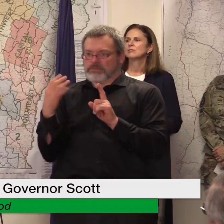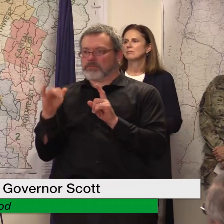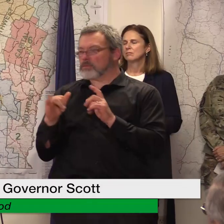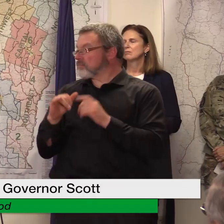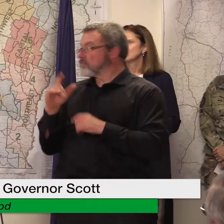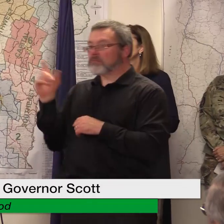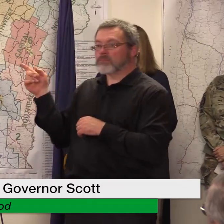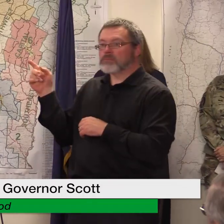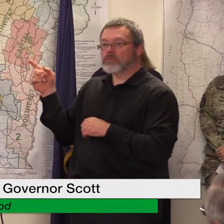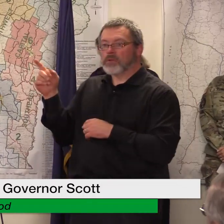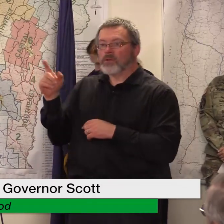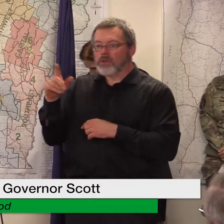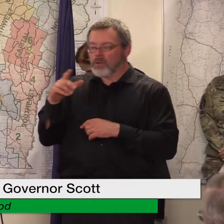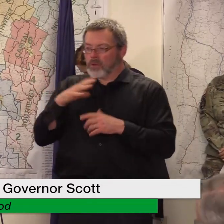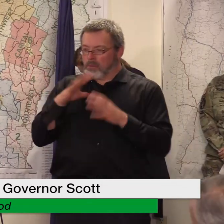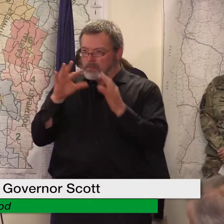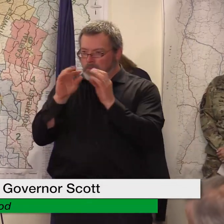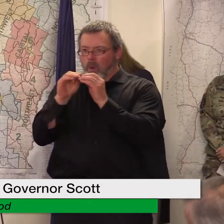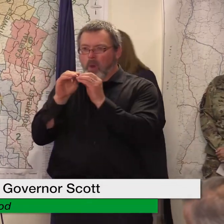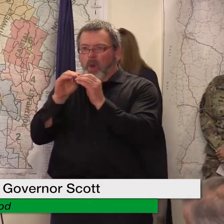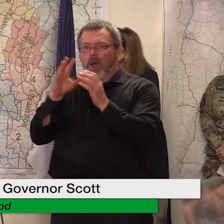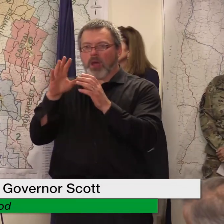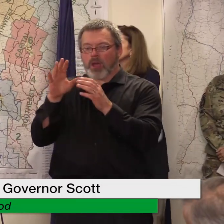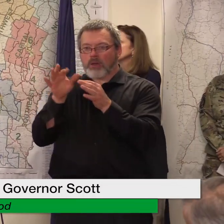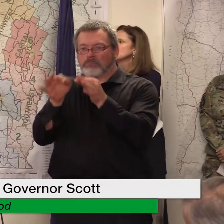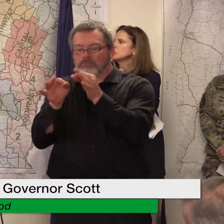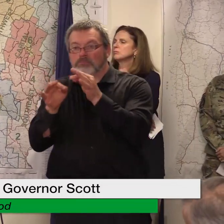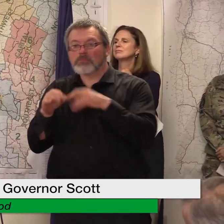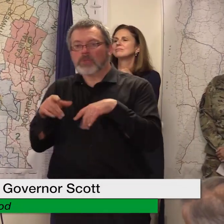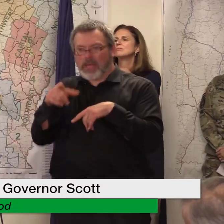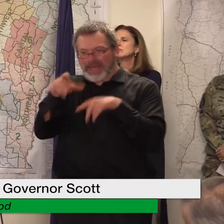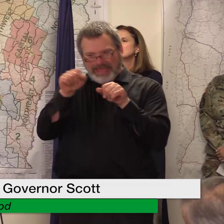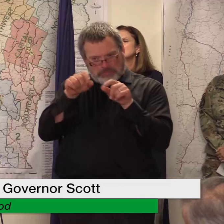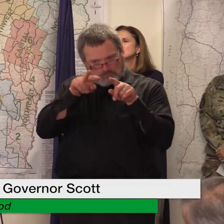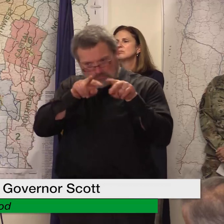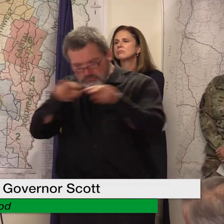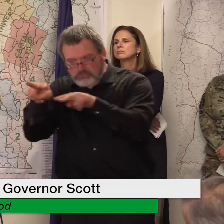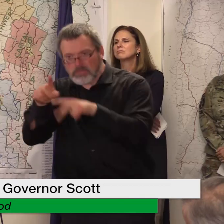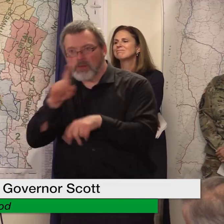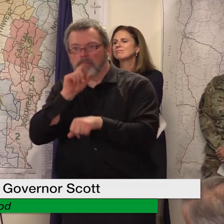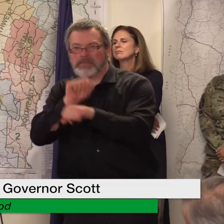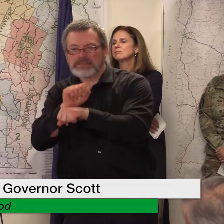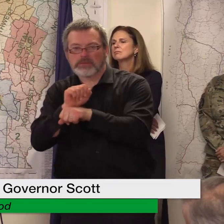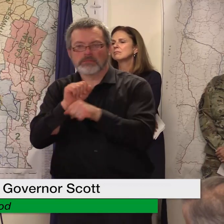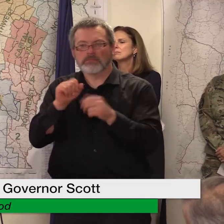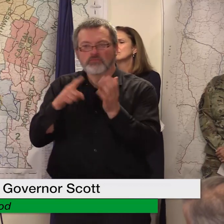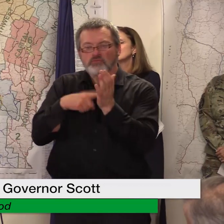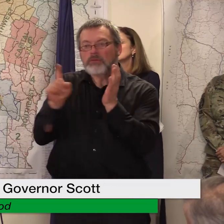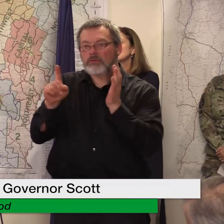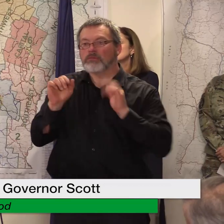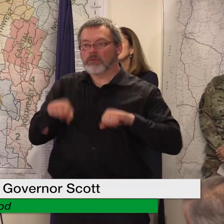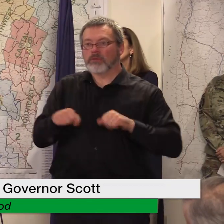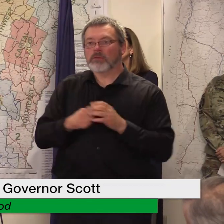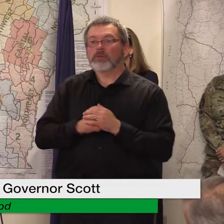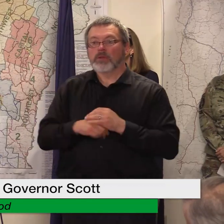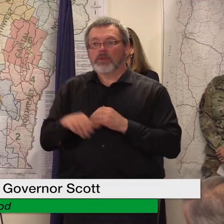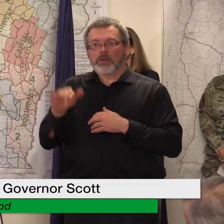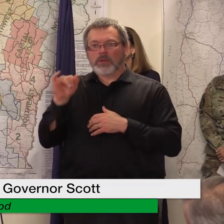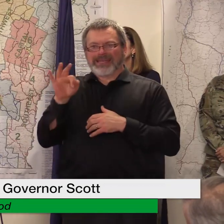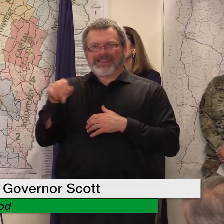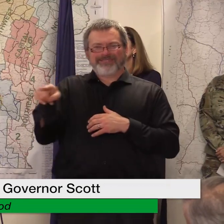i think that's what the general is talking about but also if there are any concerns